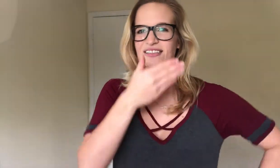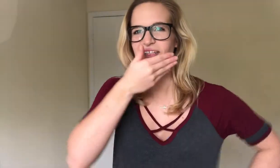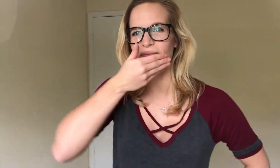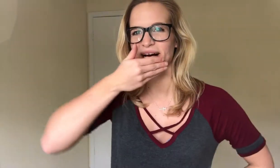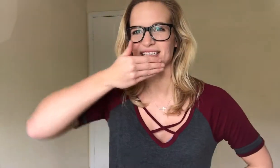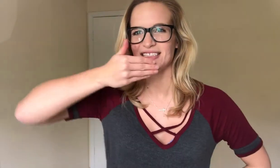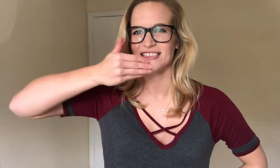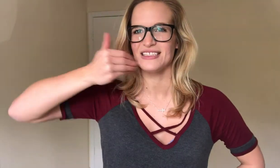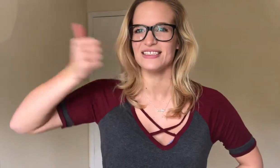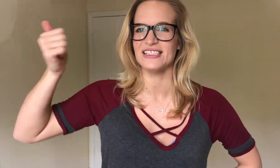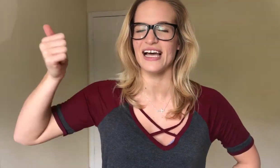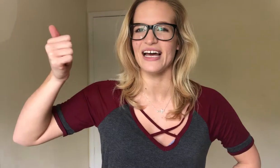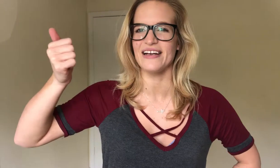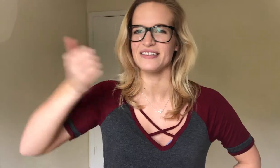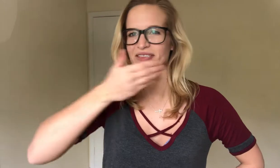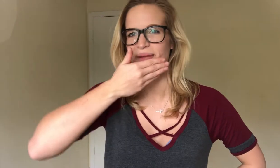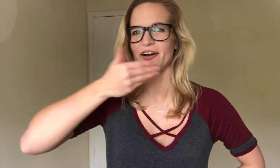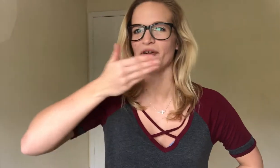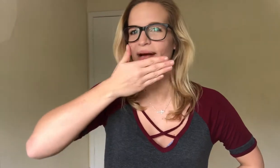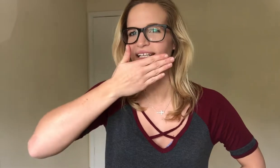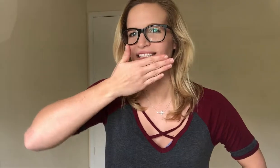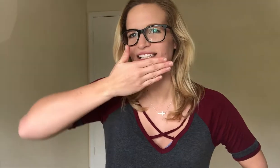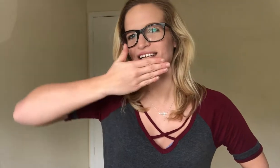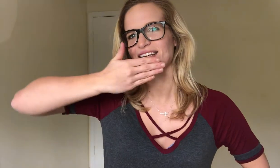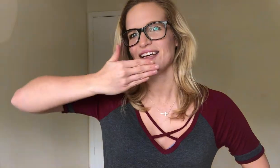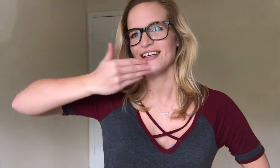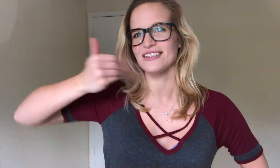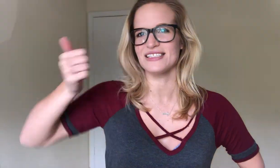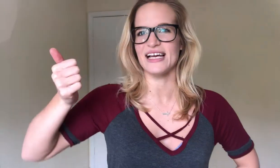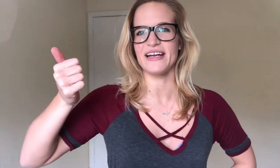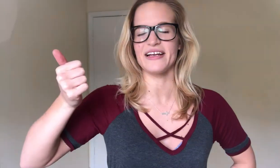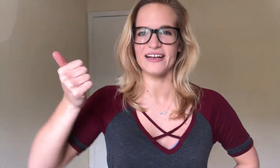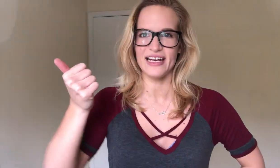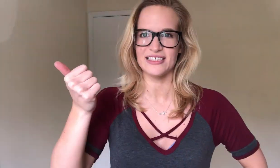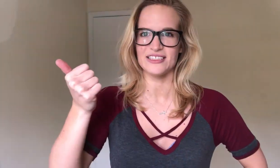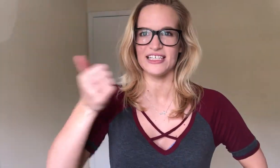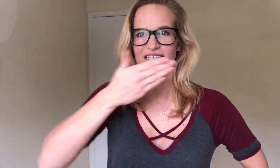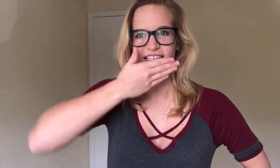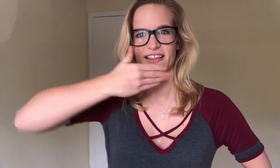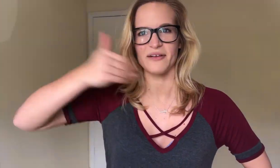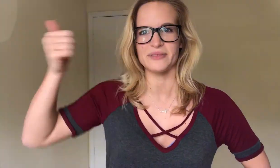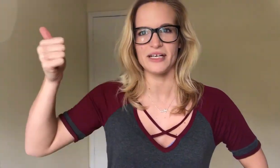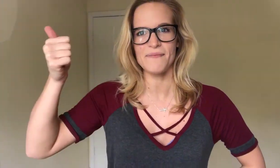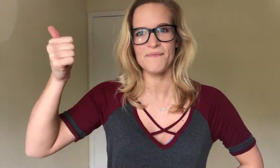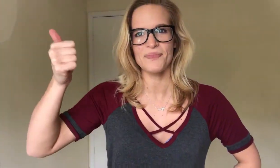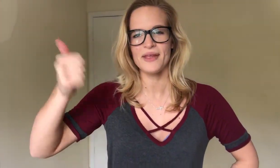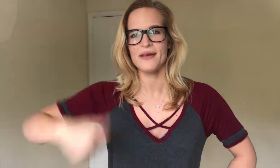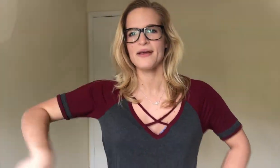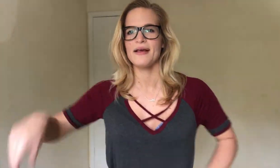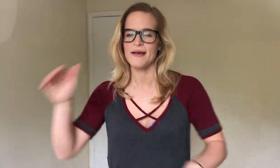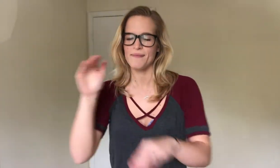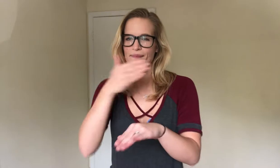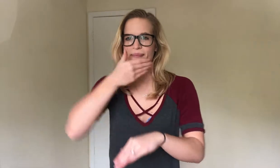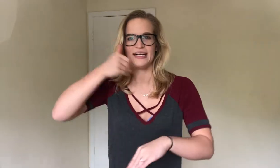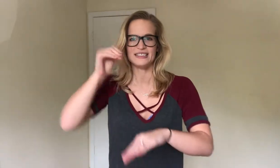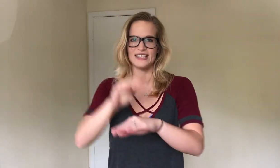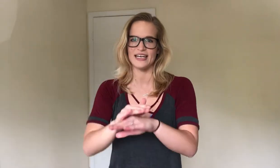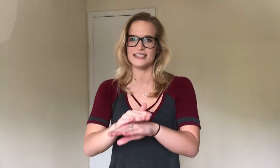So best, you slide, it's better or best, you slide it against your chin into a thumbs up. Best nights